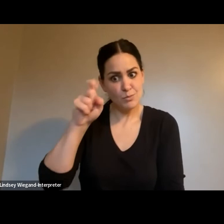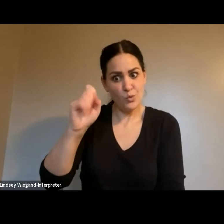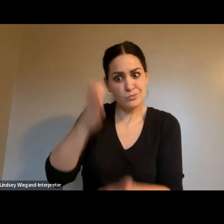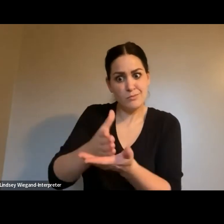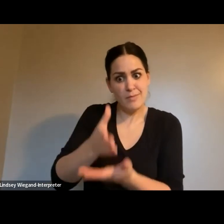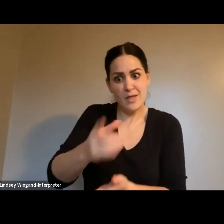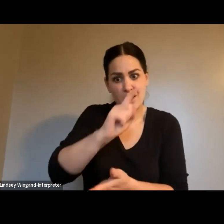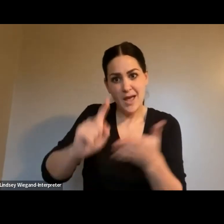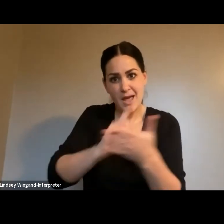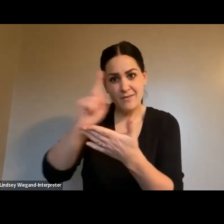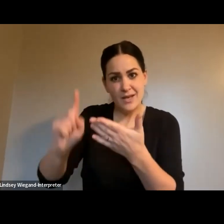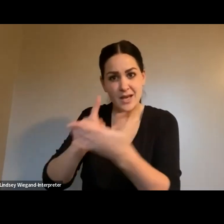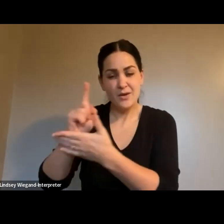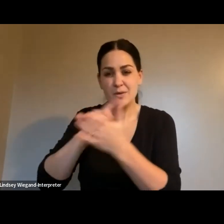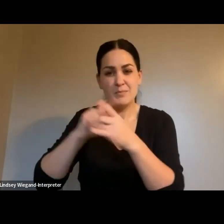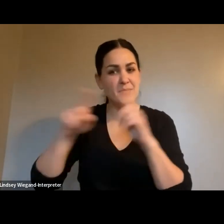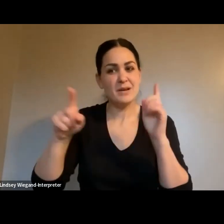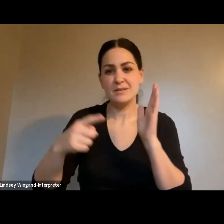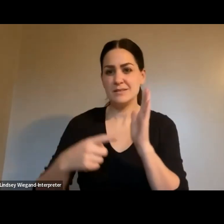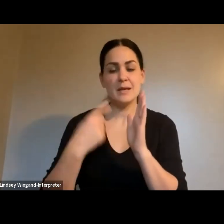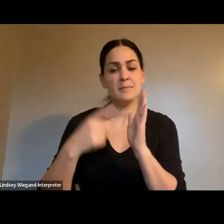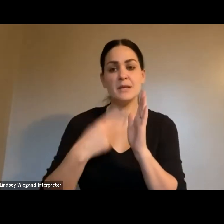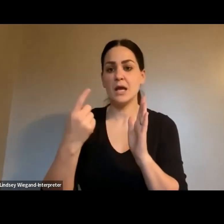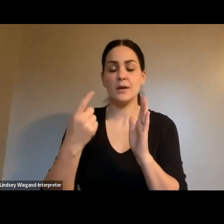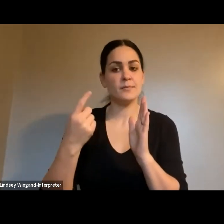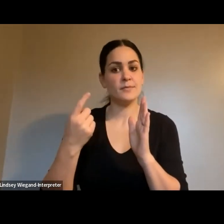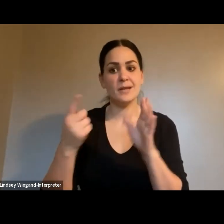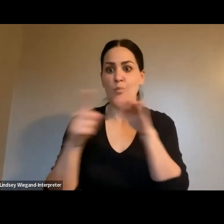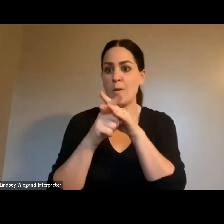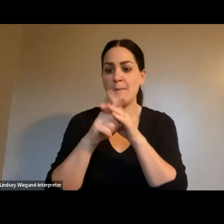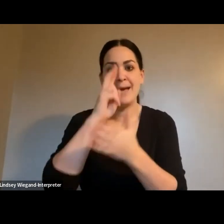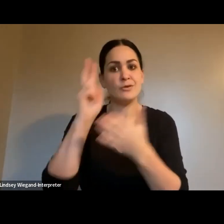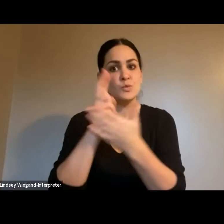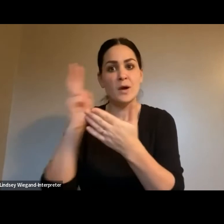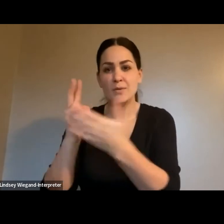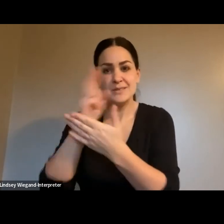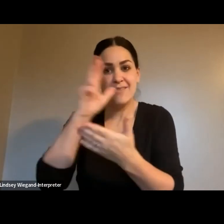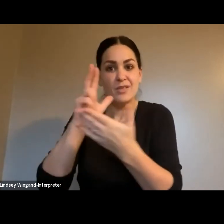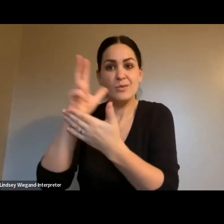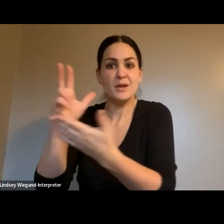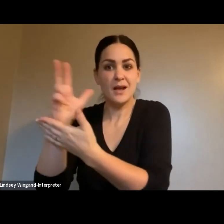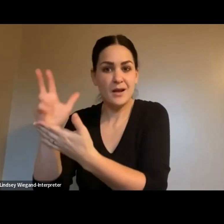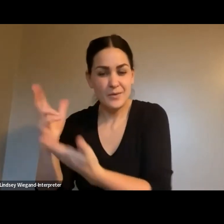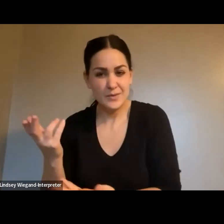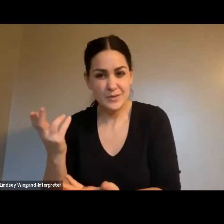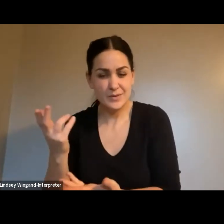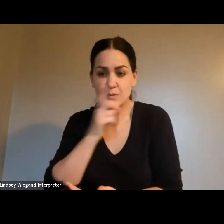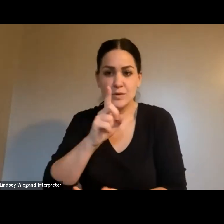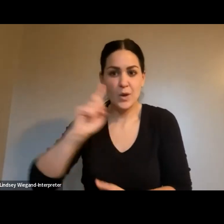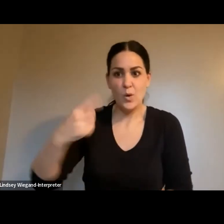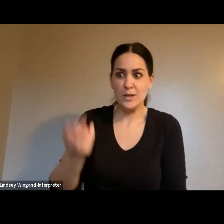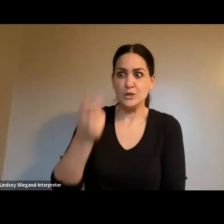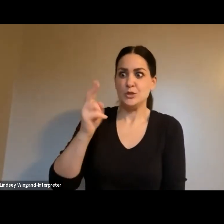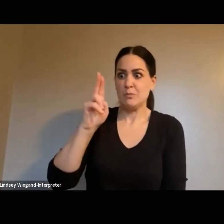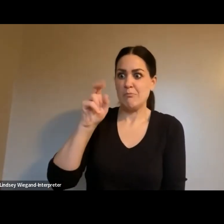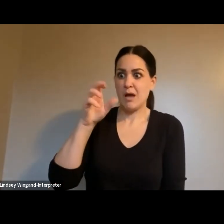like sometimes it's like they come every two or three hours. Um, I feel like it's only two buses in route at the